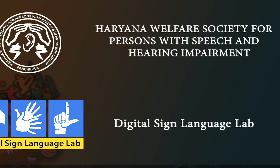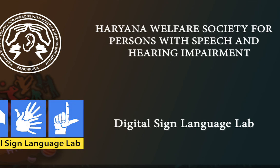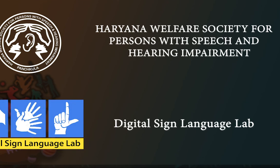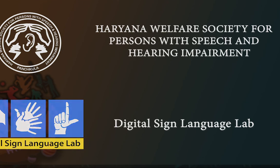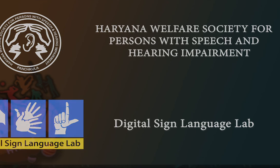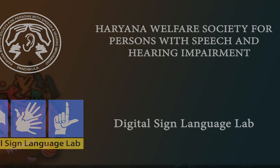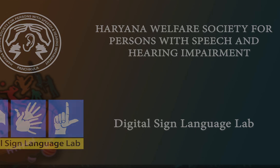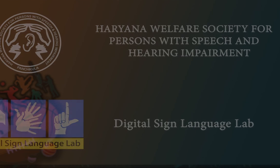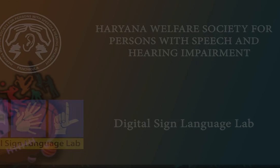This